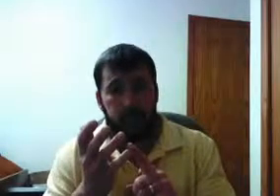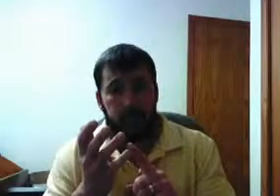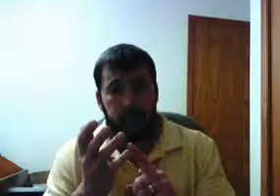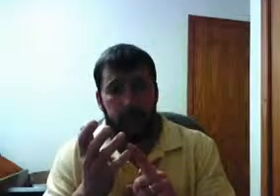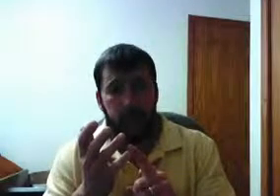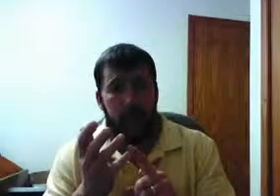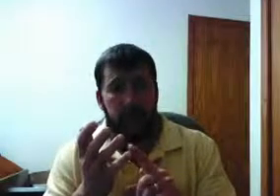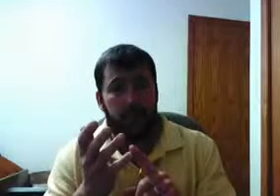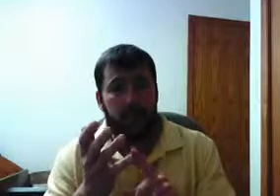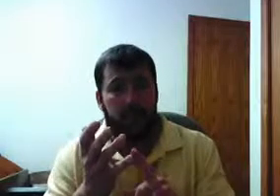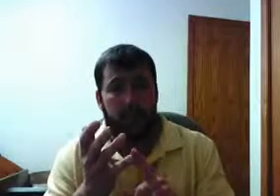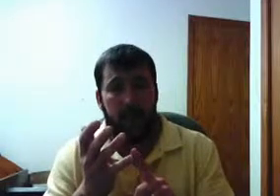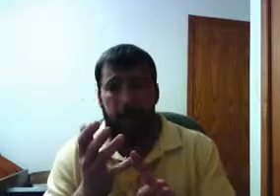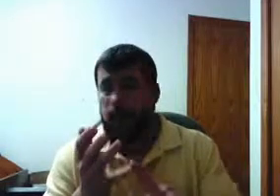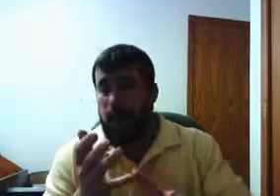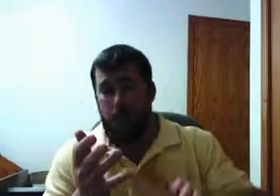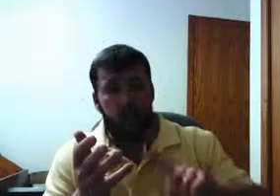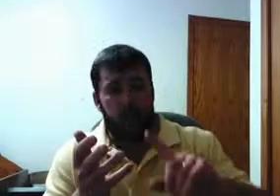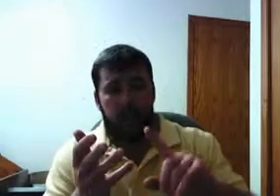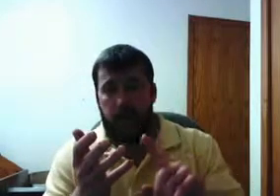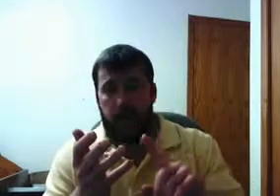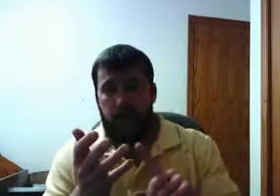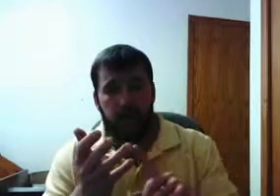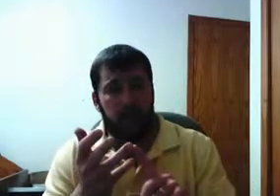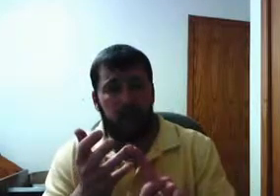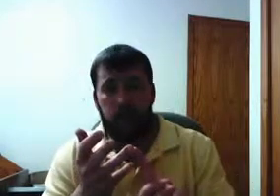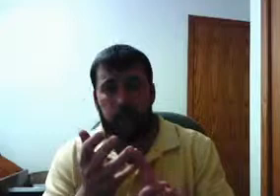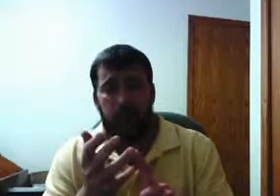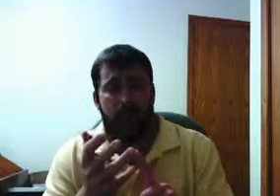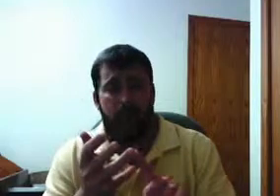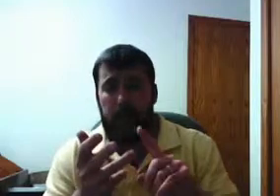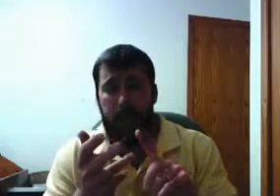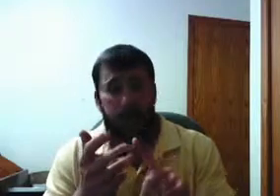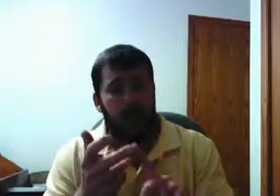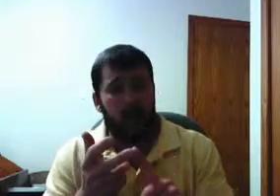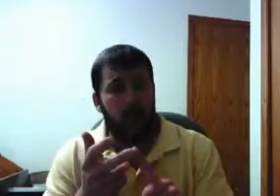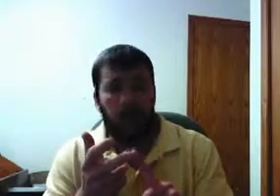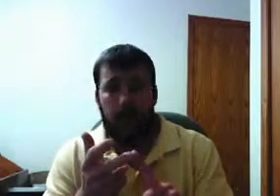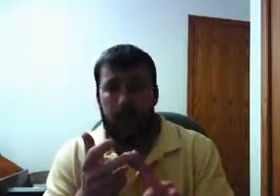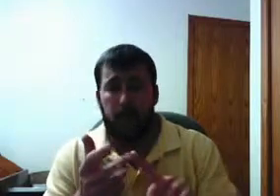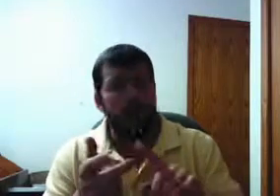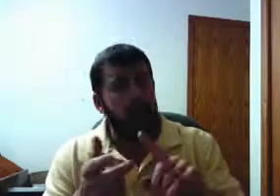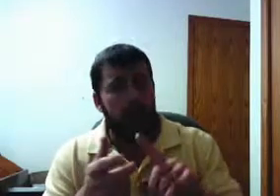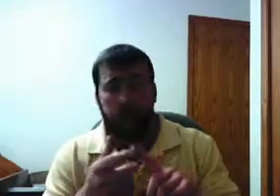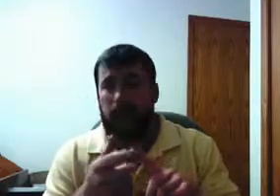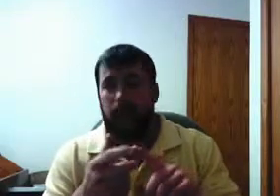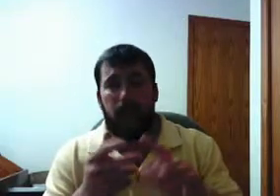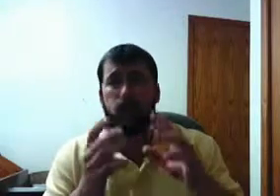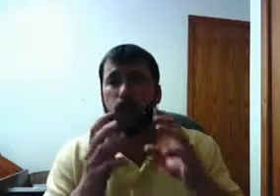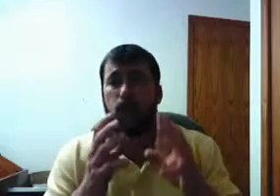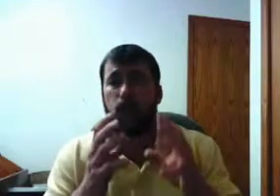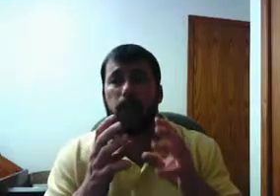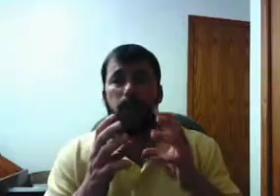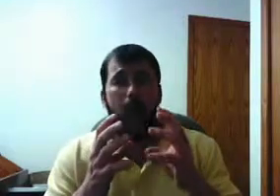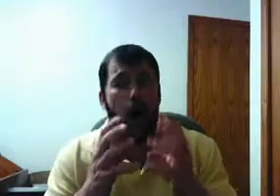that has a bank account. He ruined every person that wants to do right and have their own land. And, I mean, he just ruined it all.